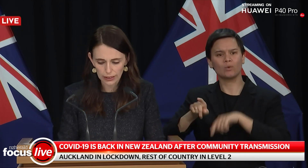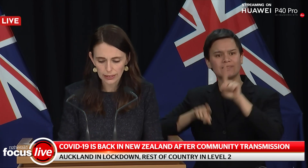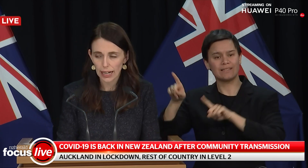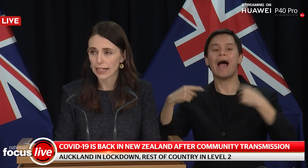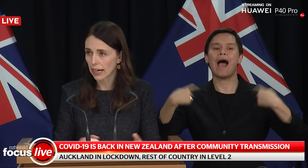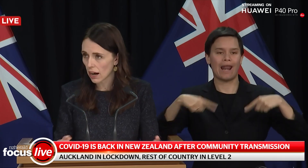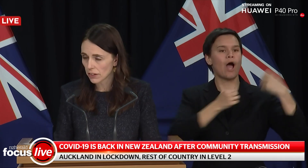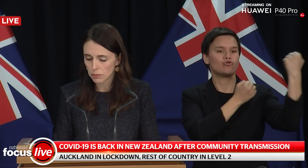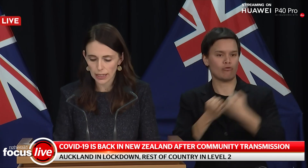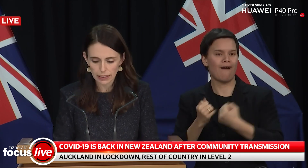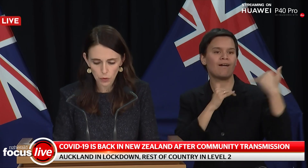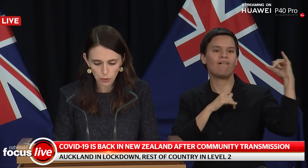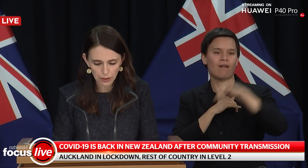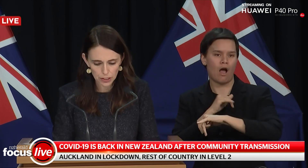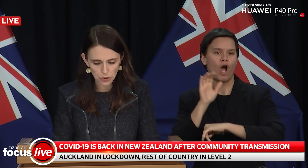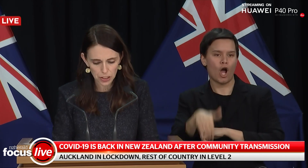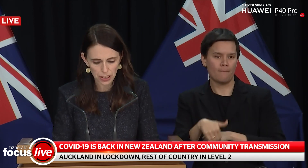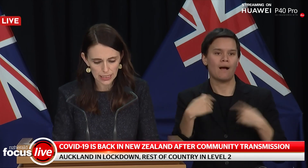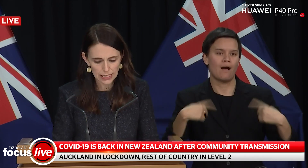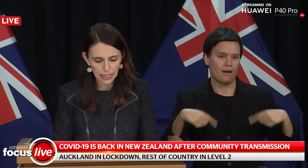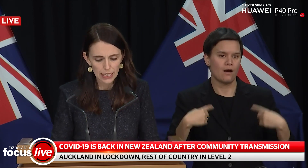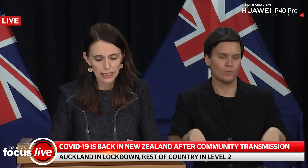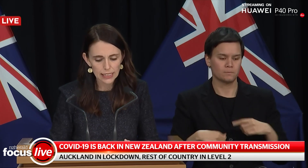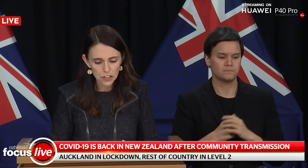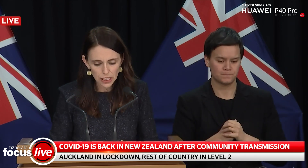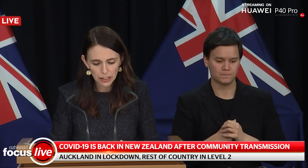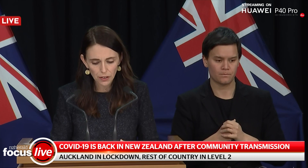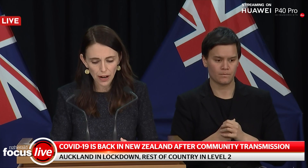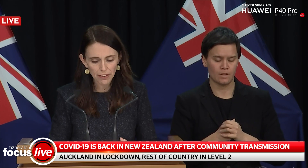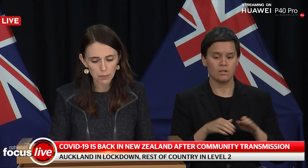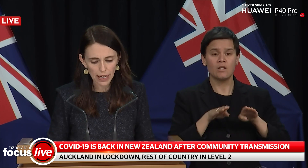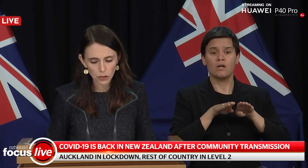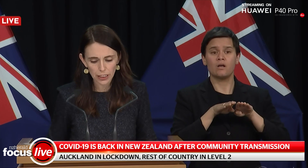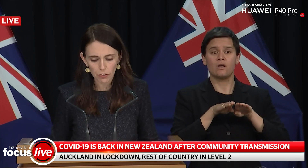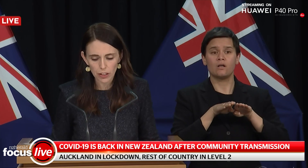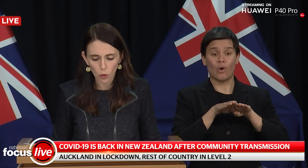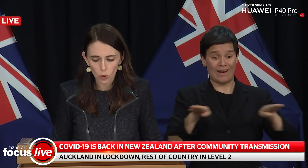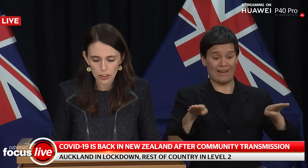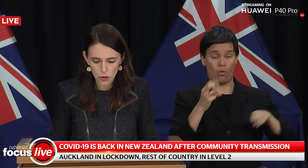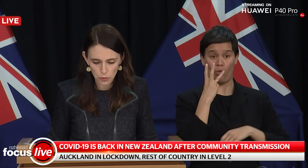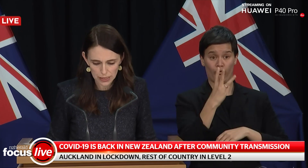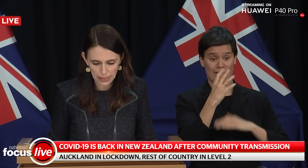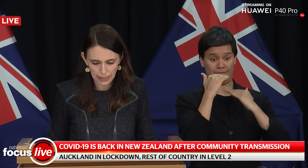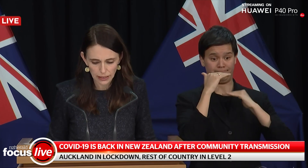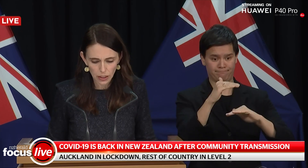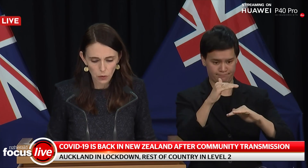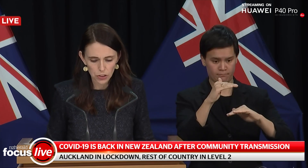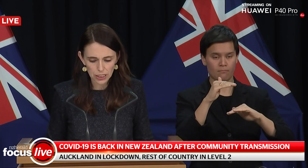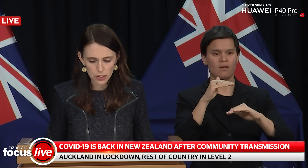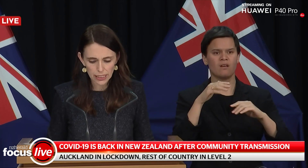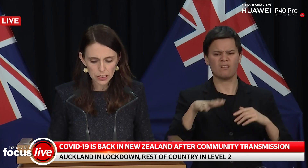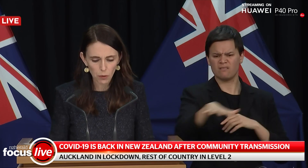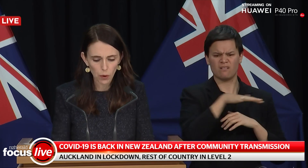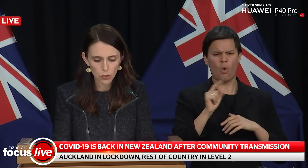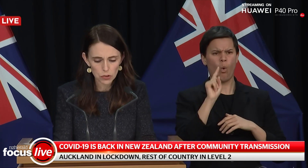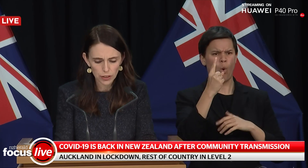Auckland and covered by Level 3 restrictions as the geographic boundary of the Auckland Super City which